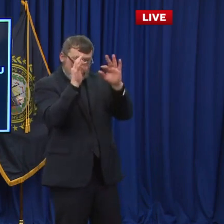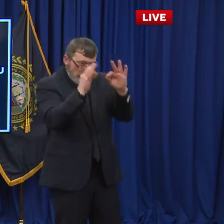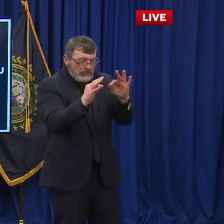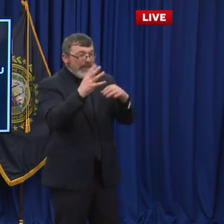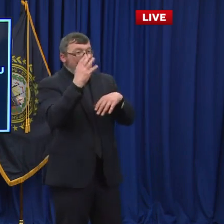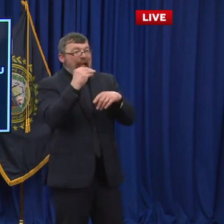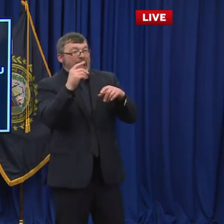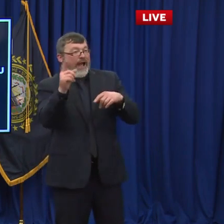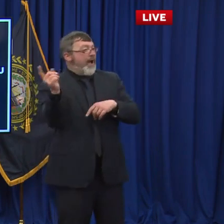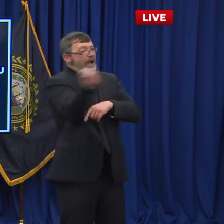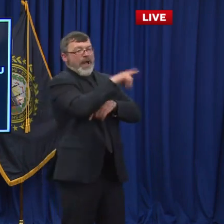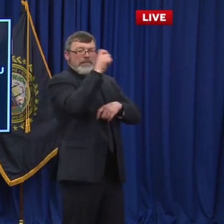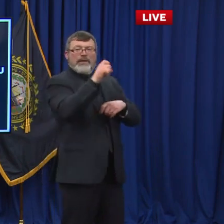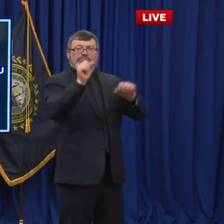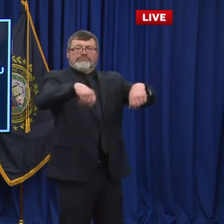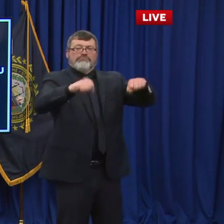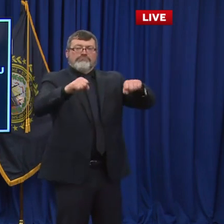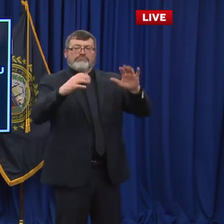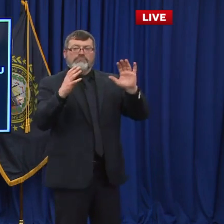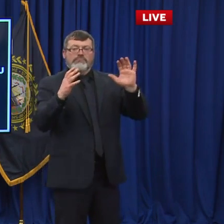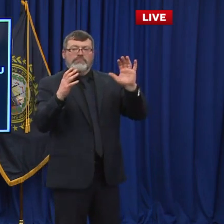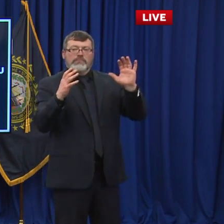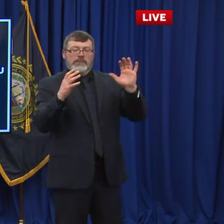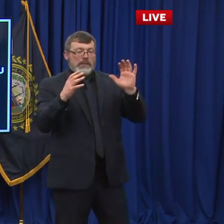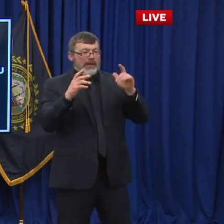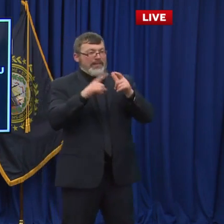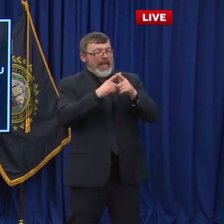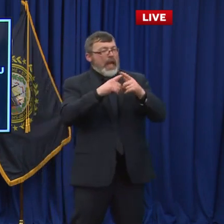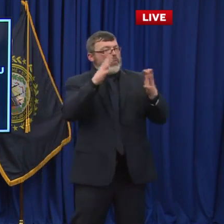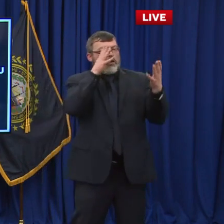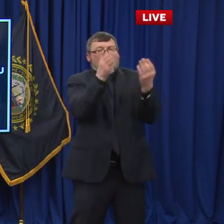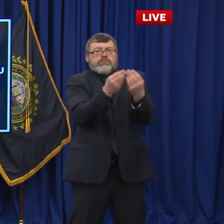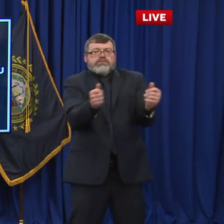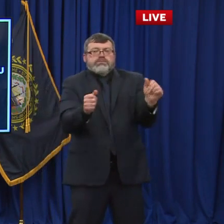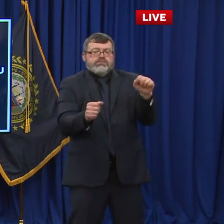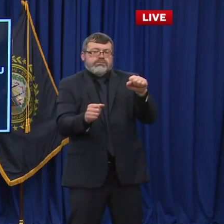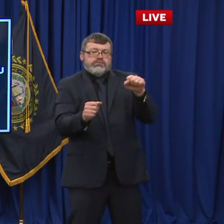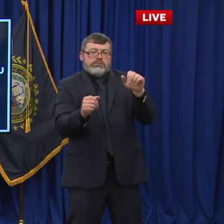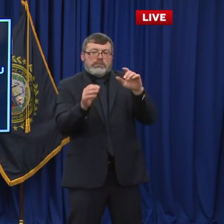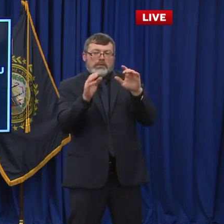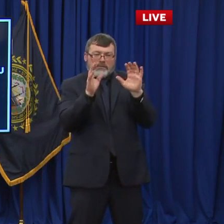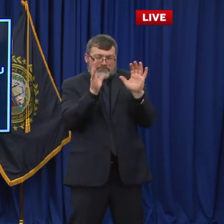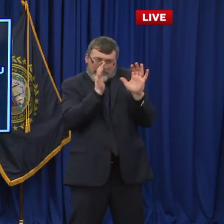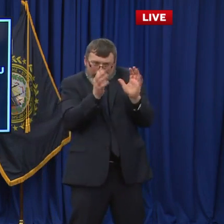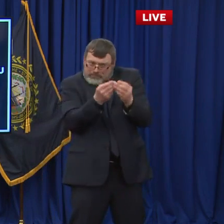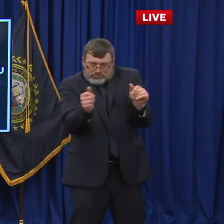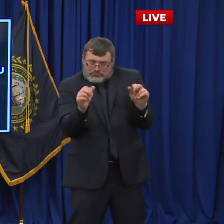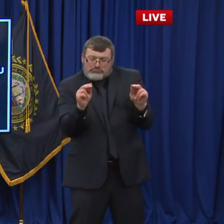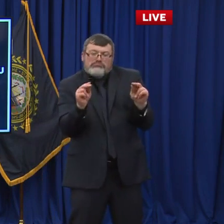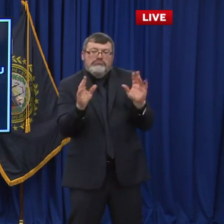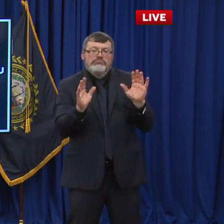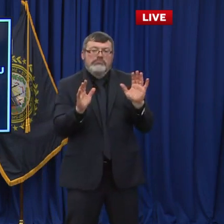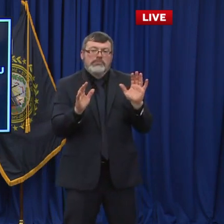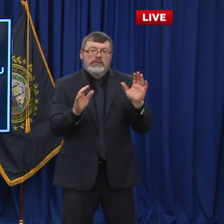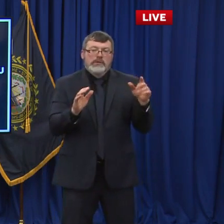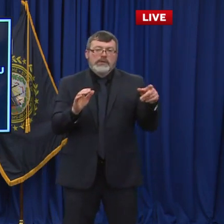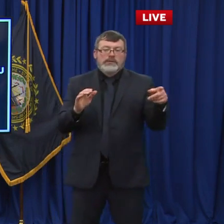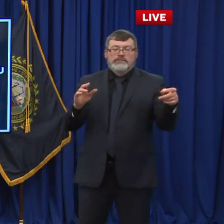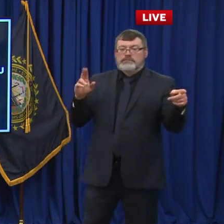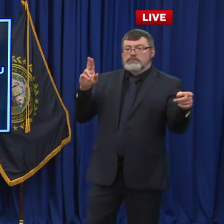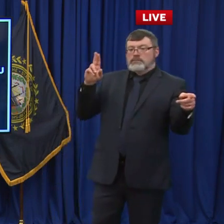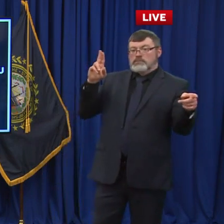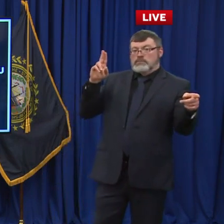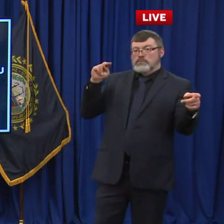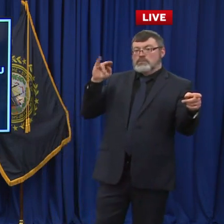But I guess given the number of outbreaks are so significantly down. It's working in long term care. Can they look to